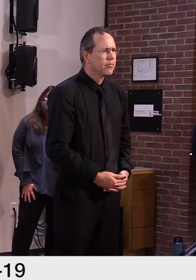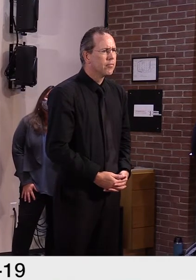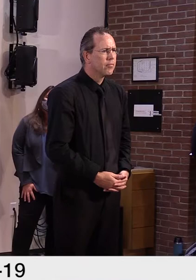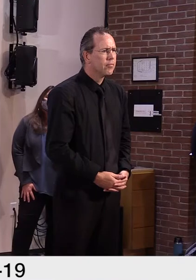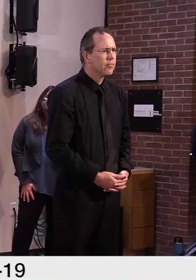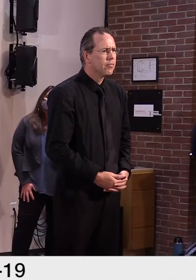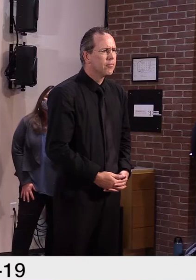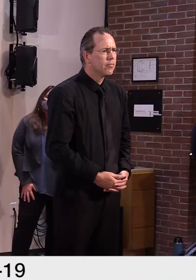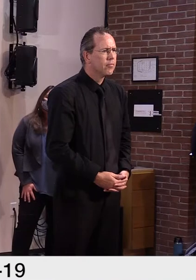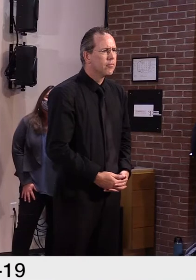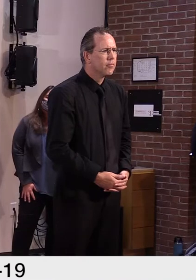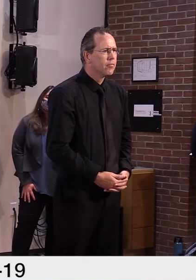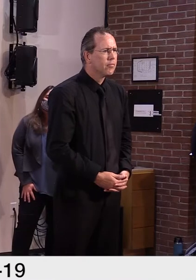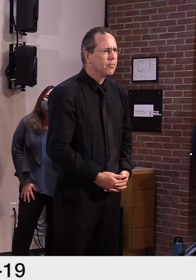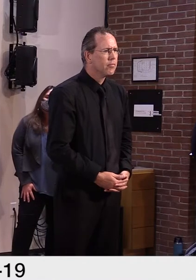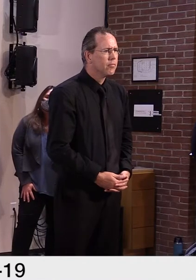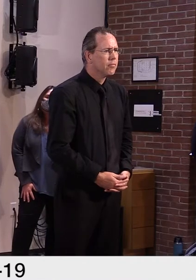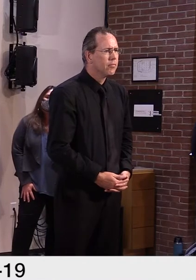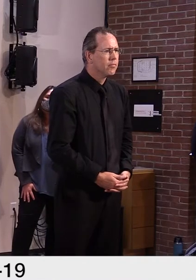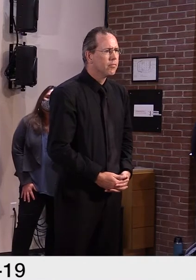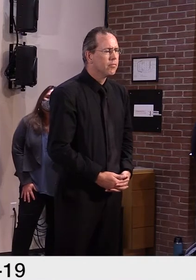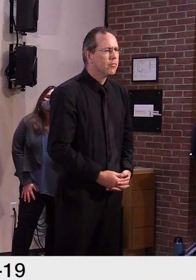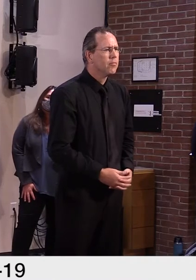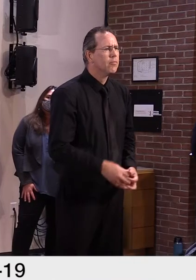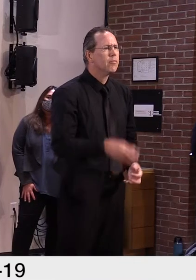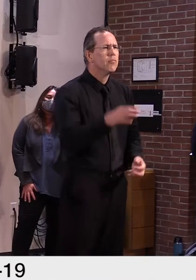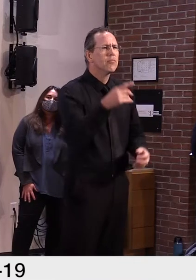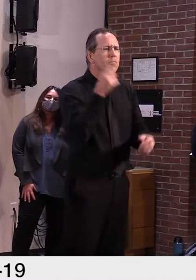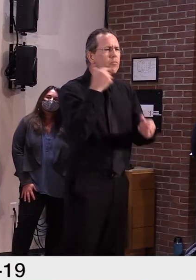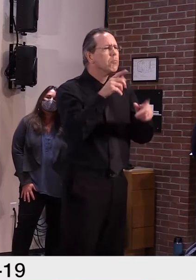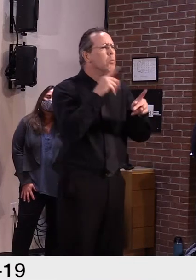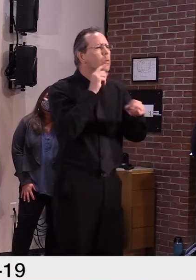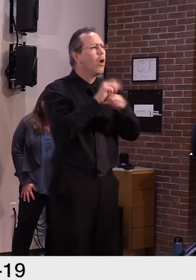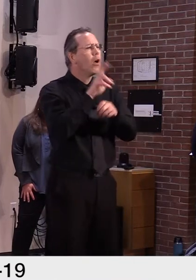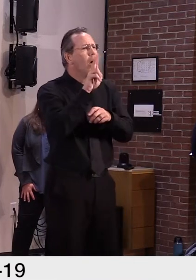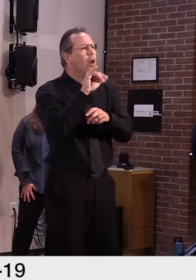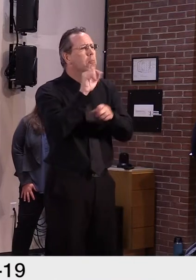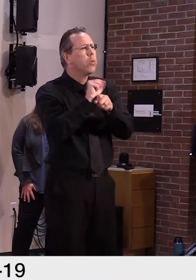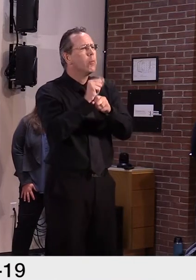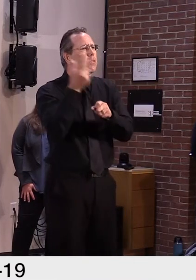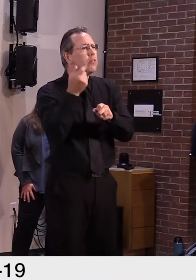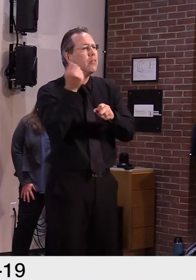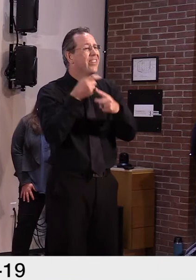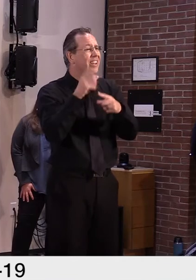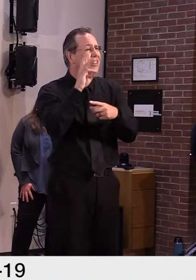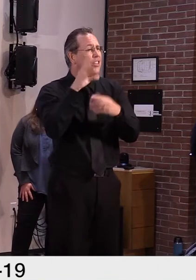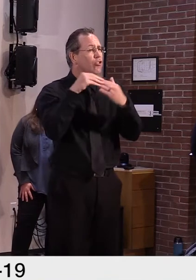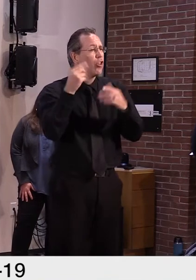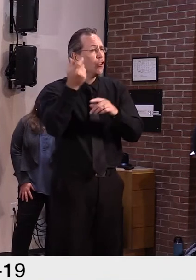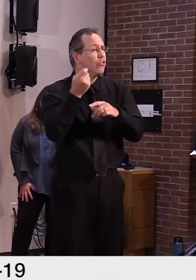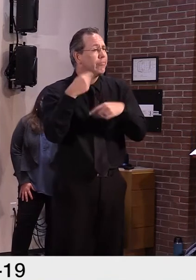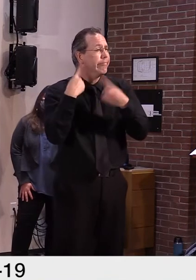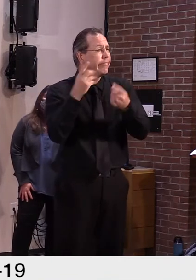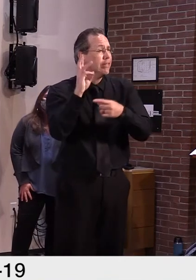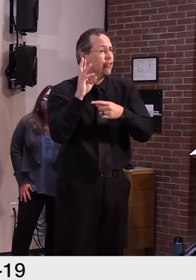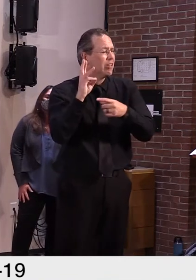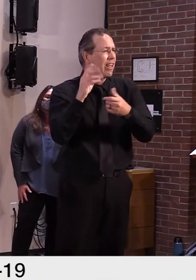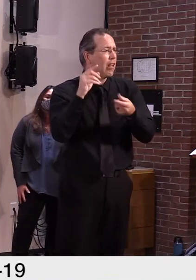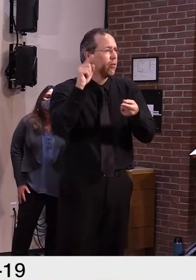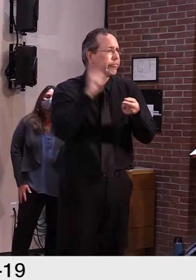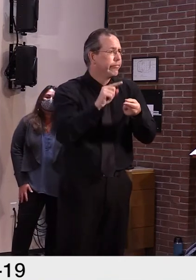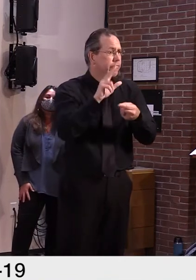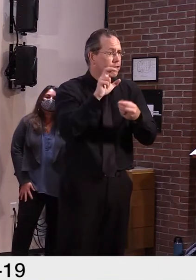I think Mike may be on, but I think the quick answer is the majority of them would be. But there were some